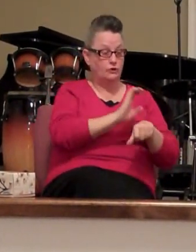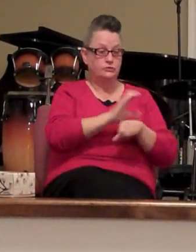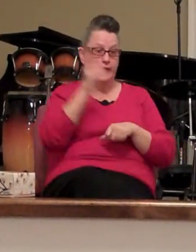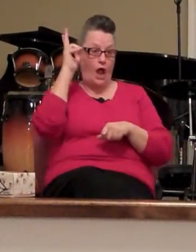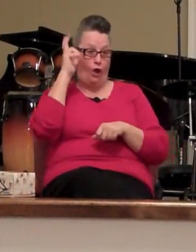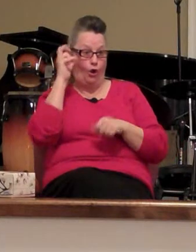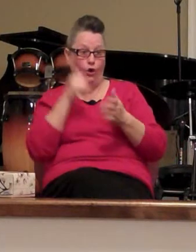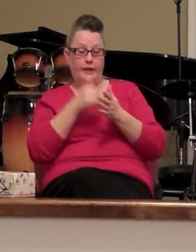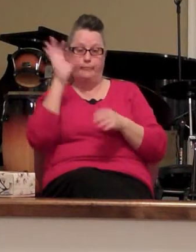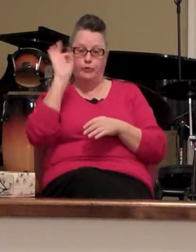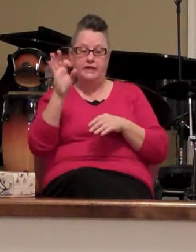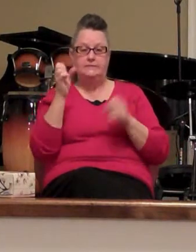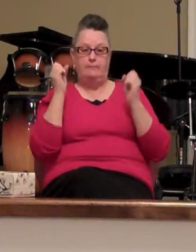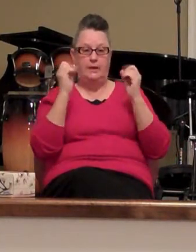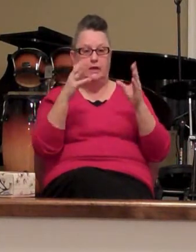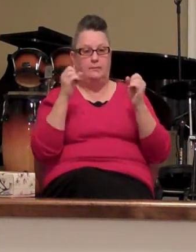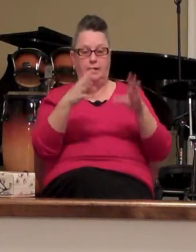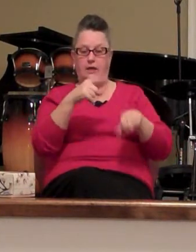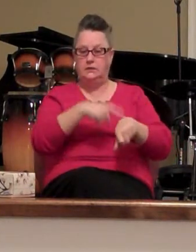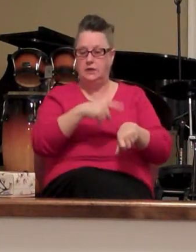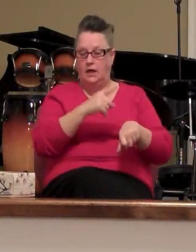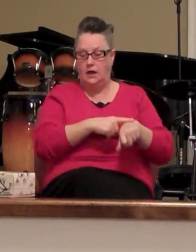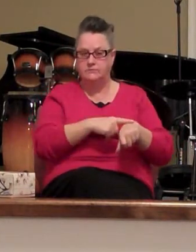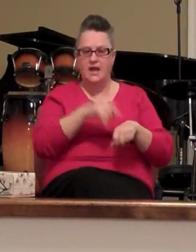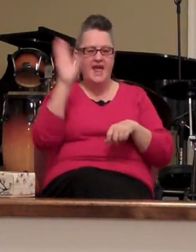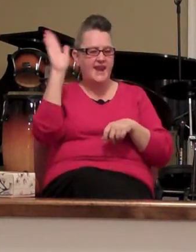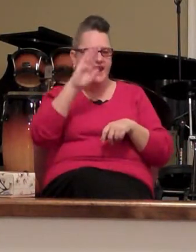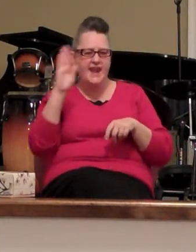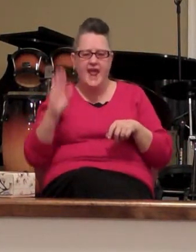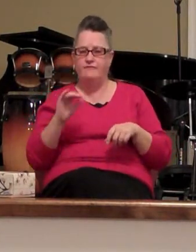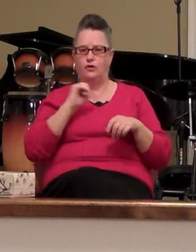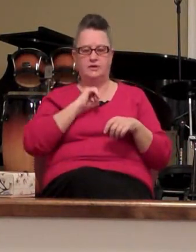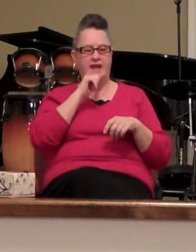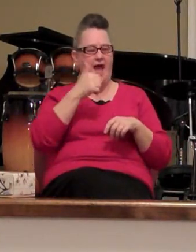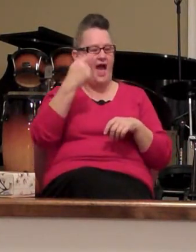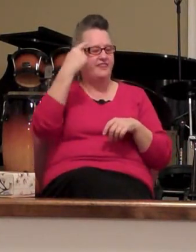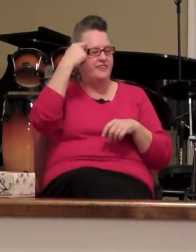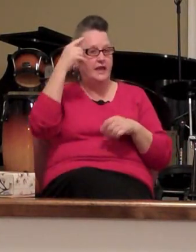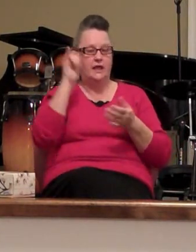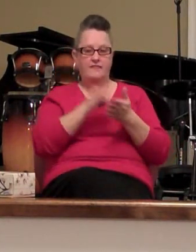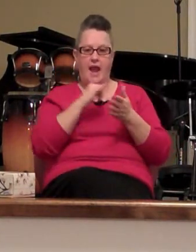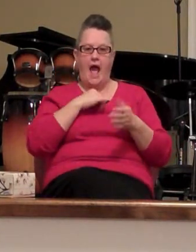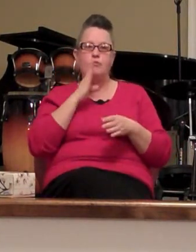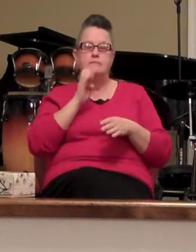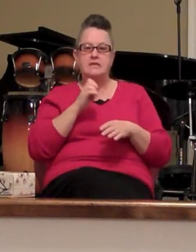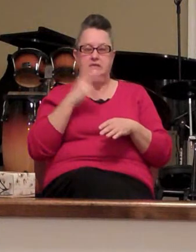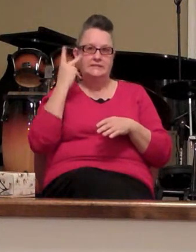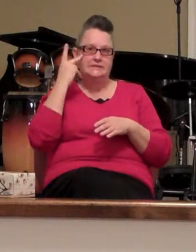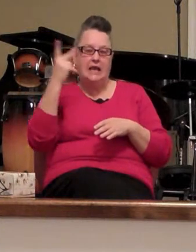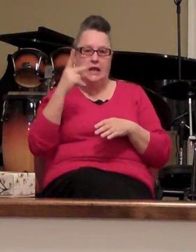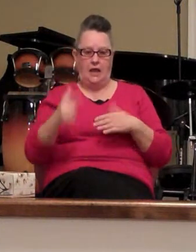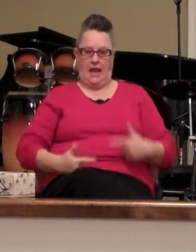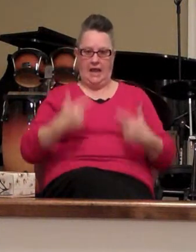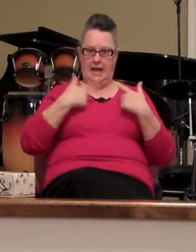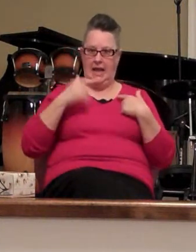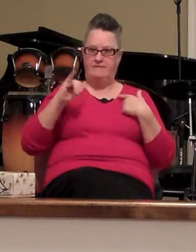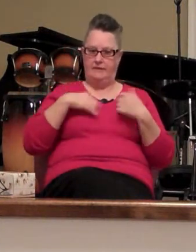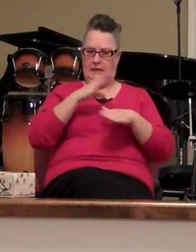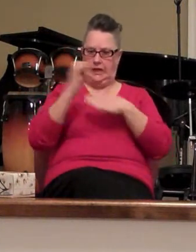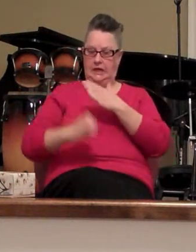preached time and time again never did I really think Brother Bill that I would be seeing and living the end times Brother